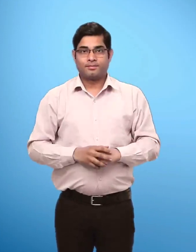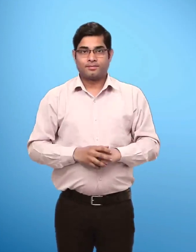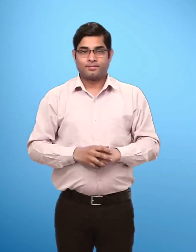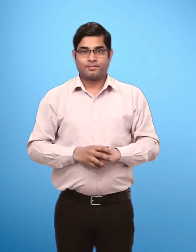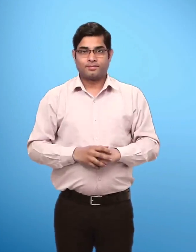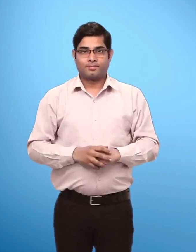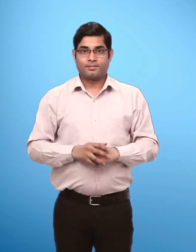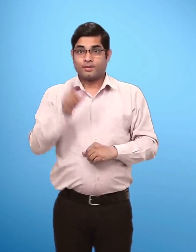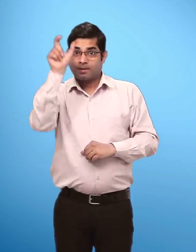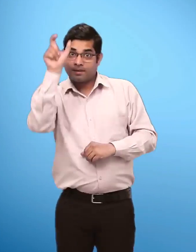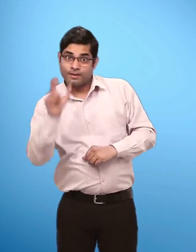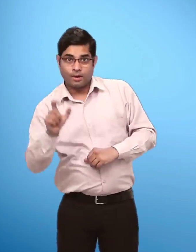Column 1